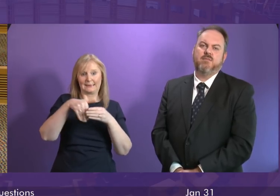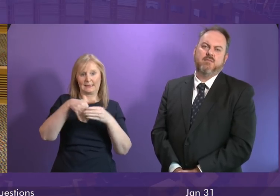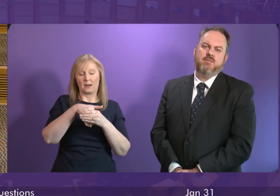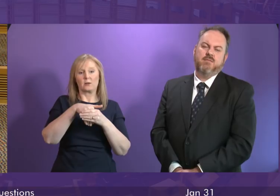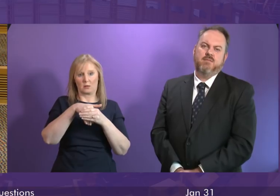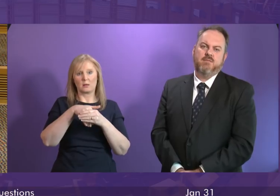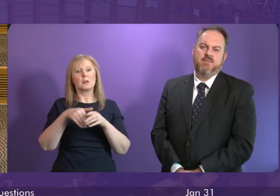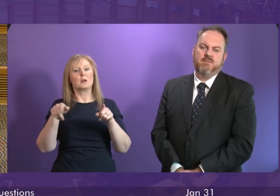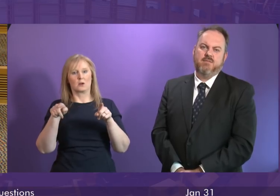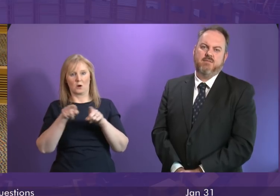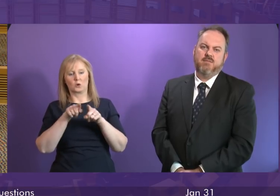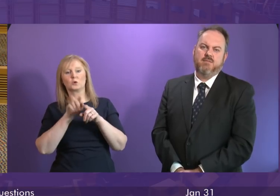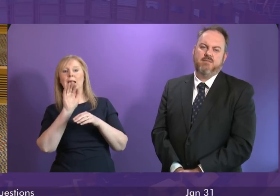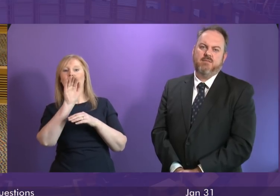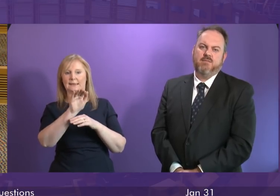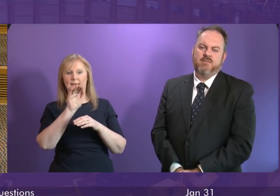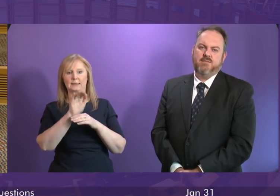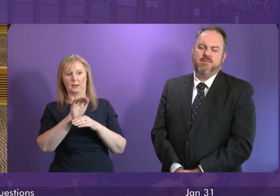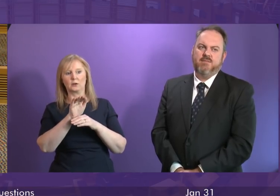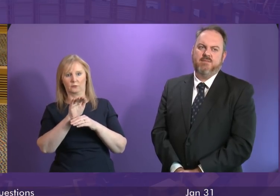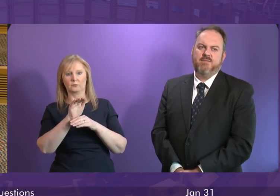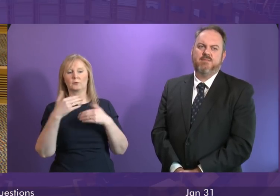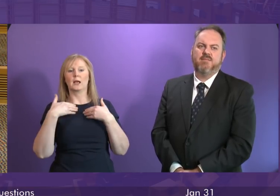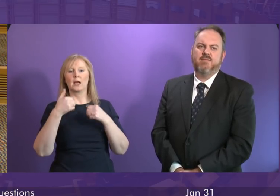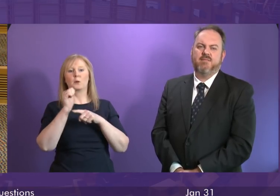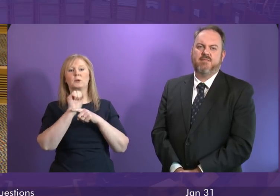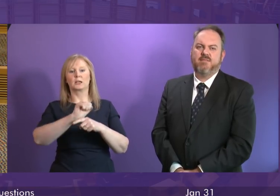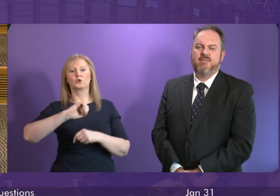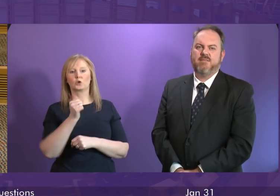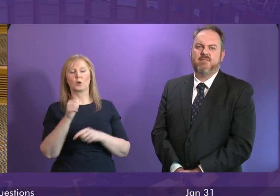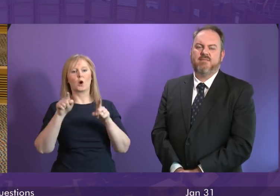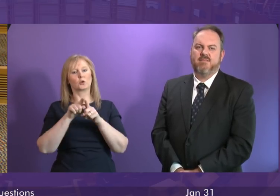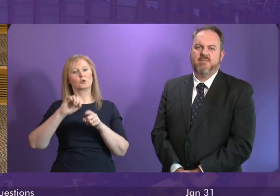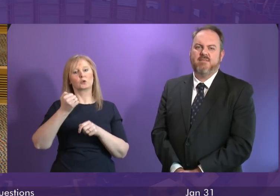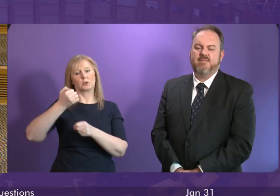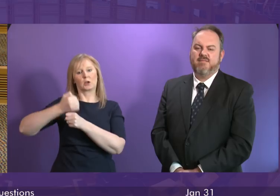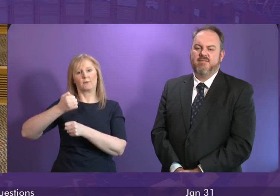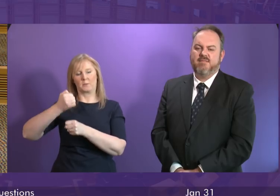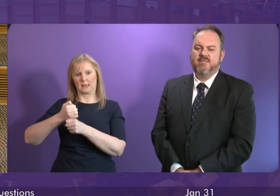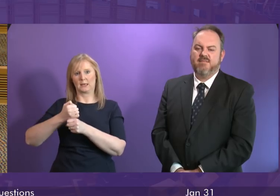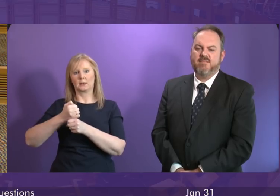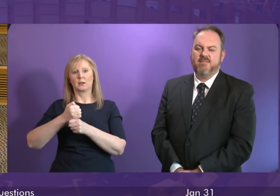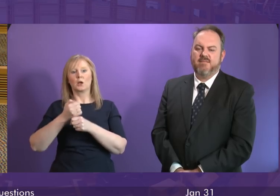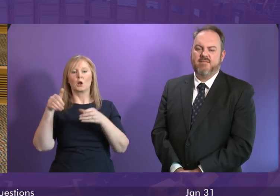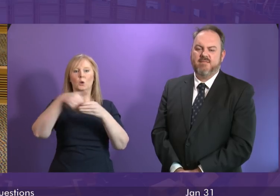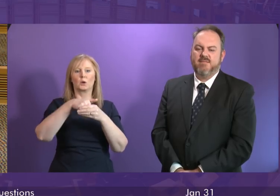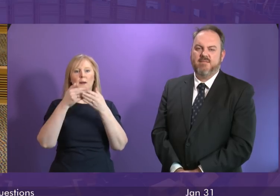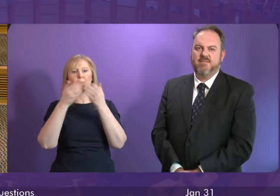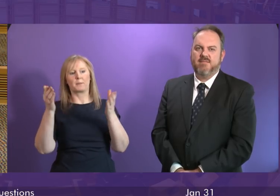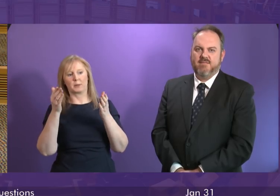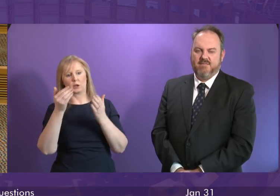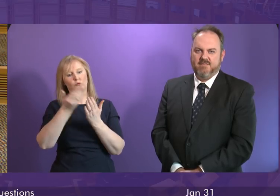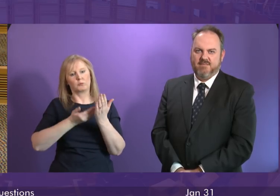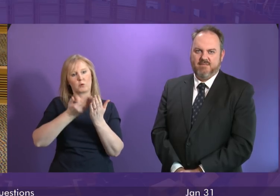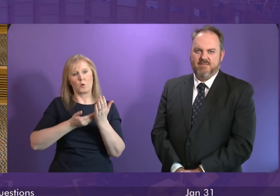health board area and then externally to Health Protection Scotland and the Scottish Government. And that includes, of course, public reporting and the